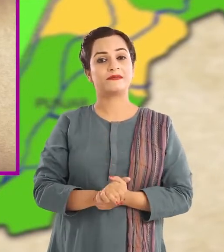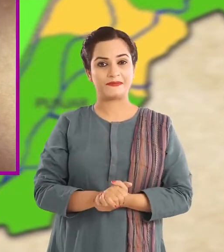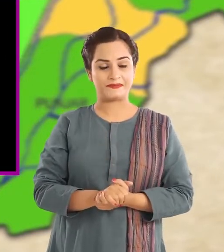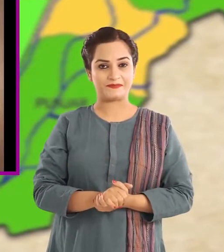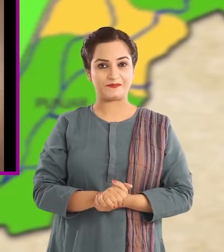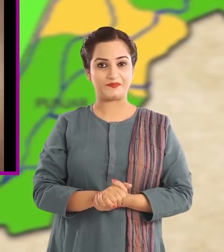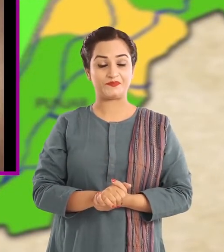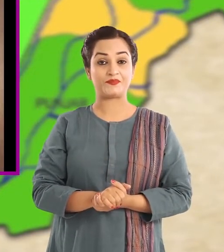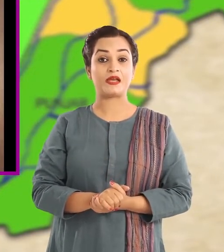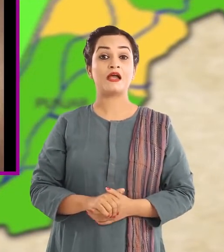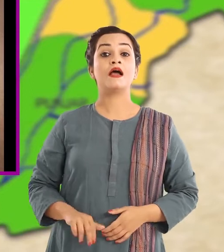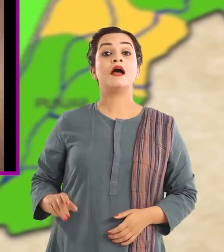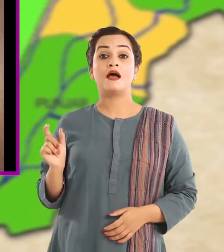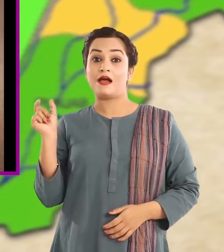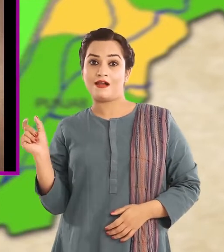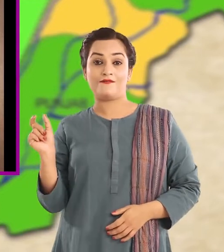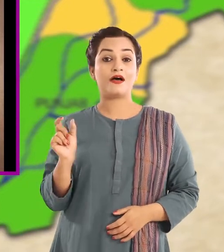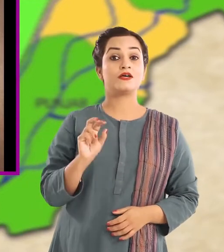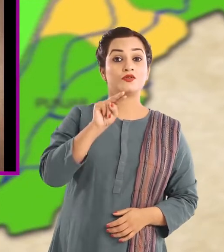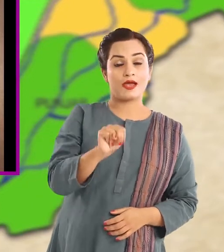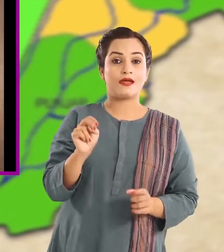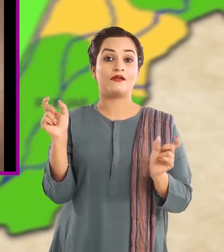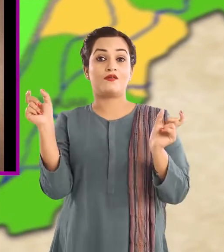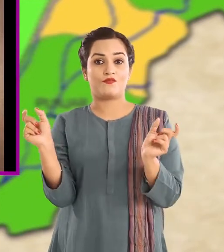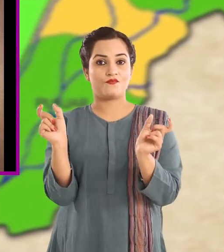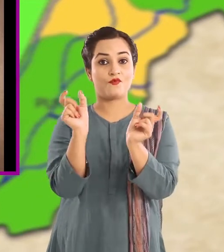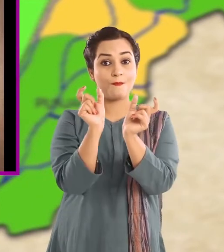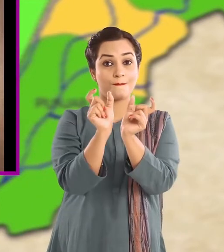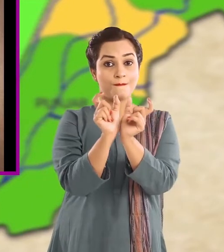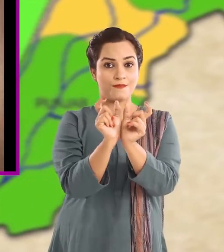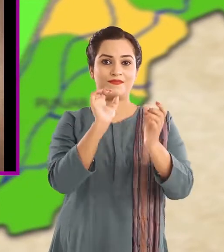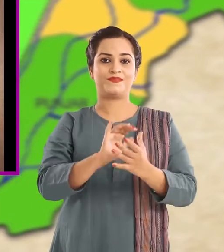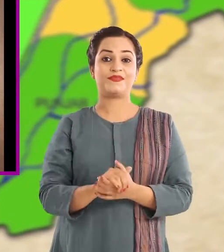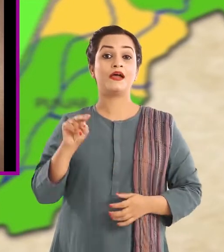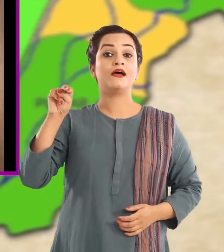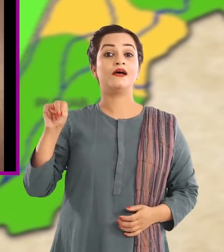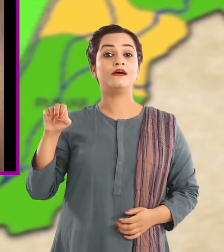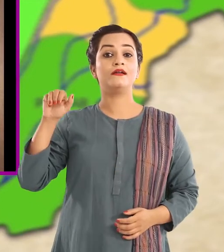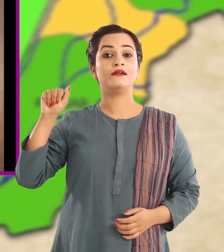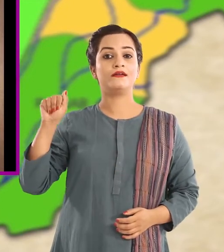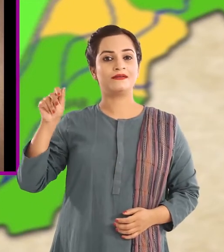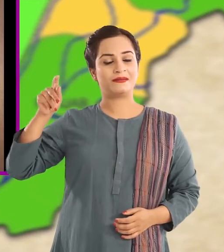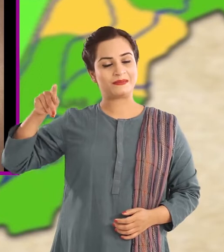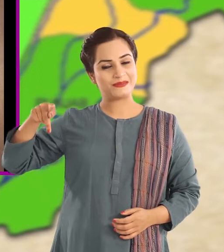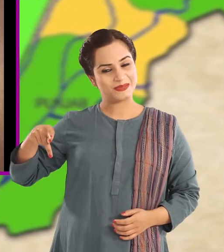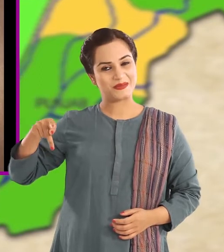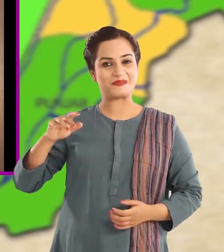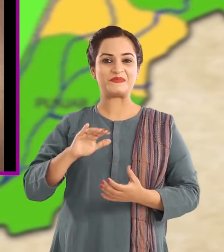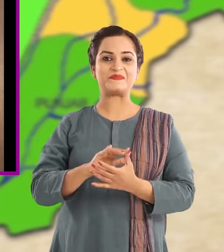Nap. N. App. Nap. Now you say it with me.